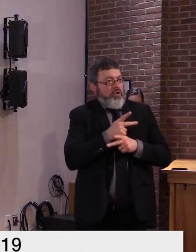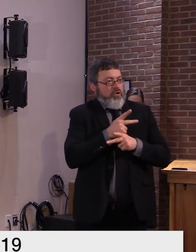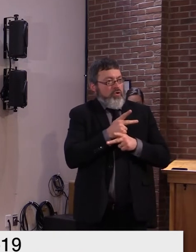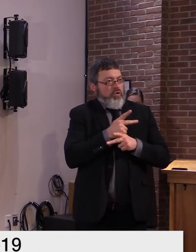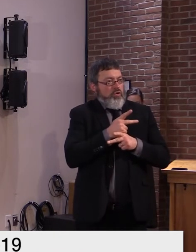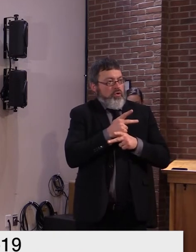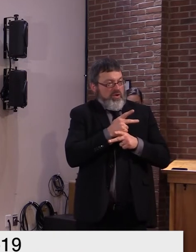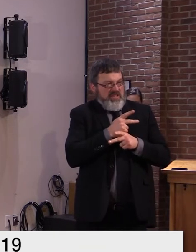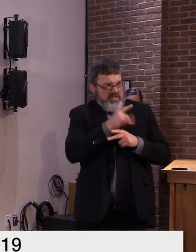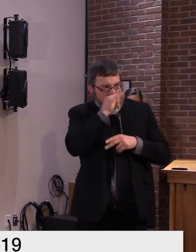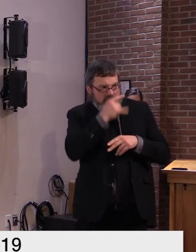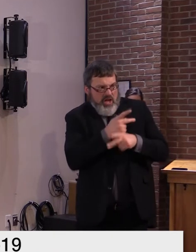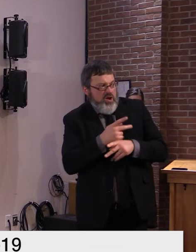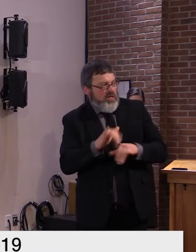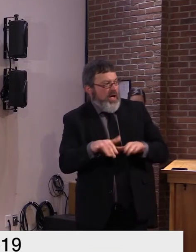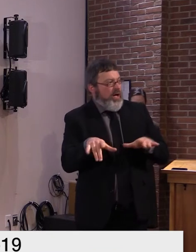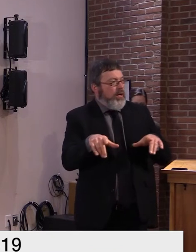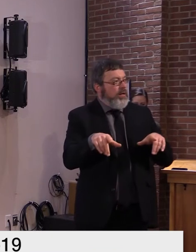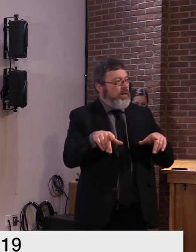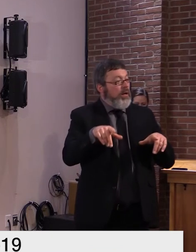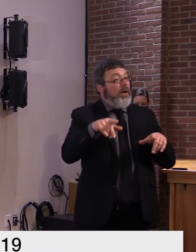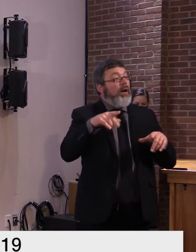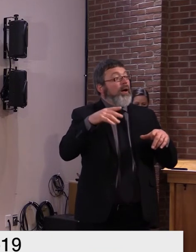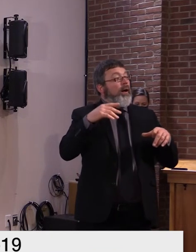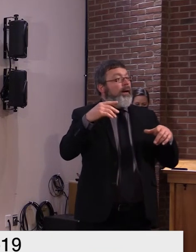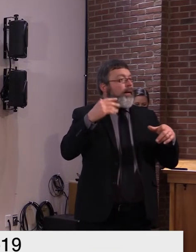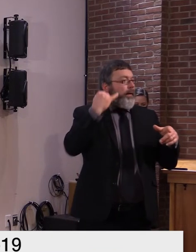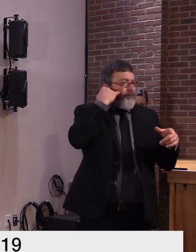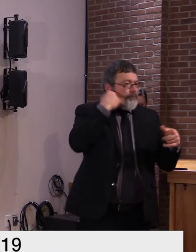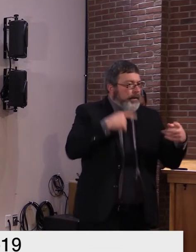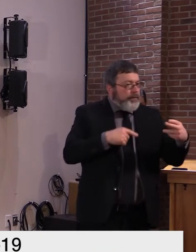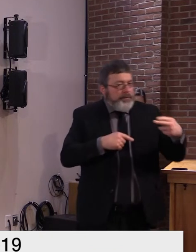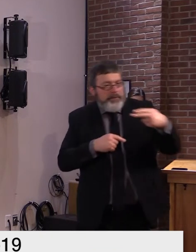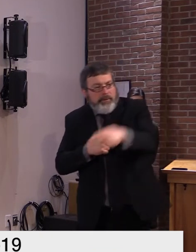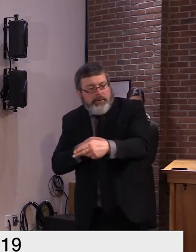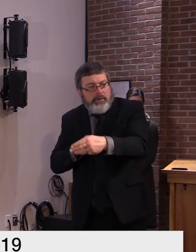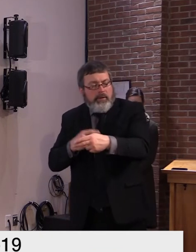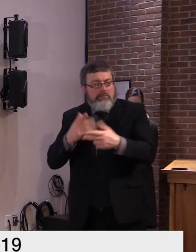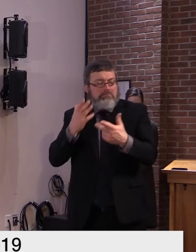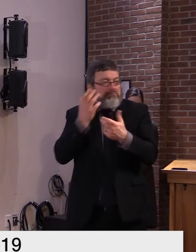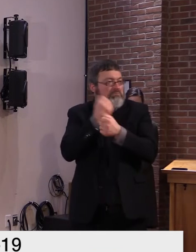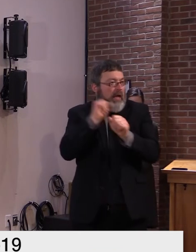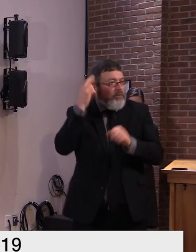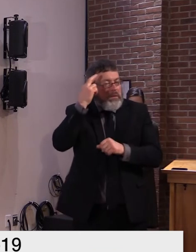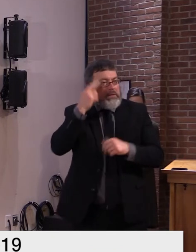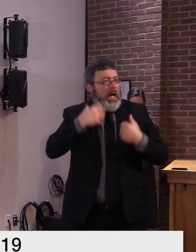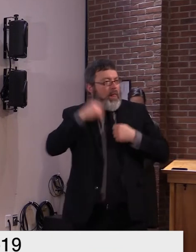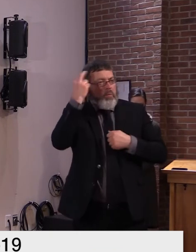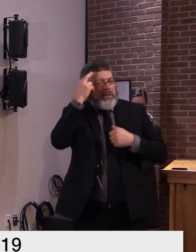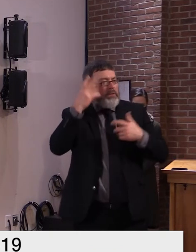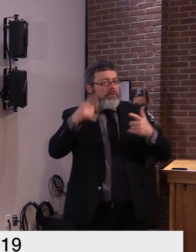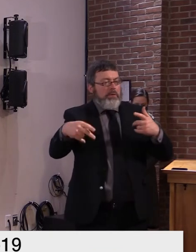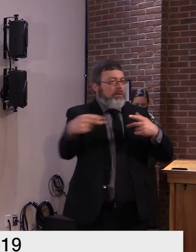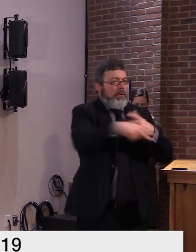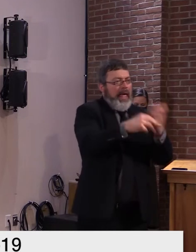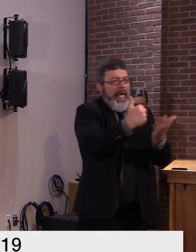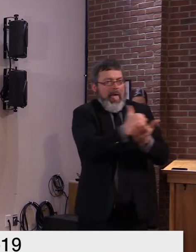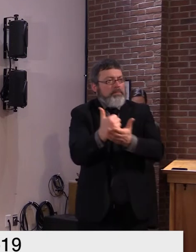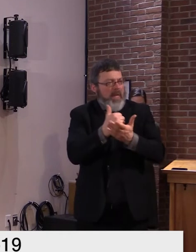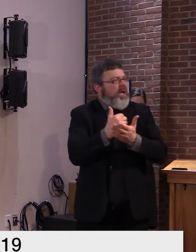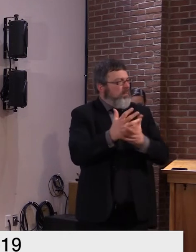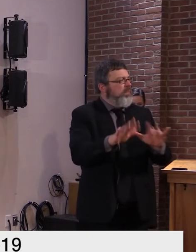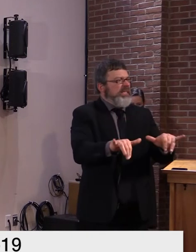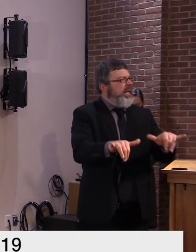households not to gather outside of the necessary care related areas